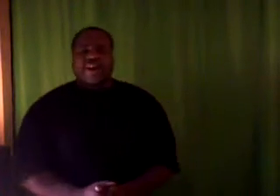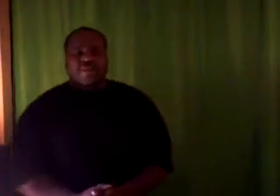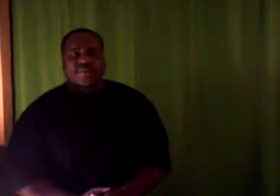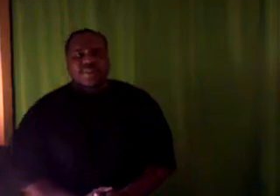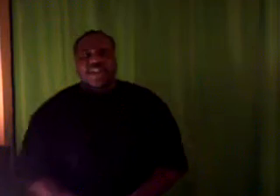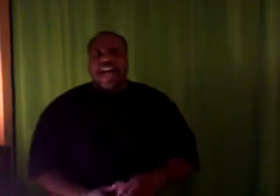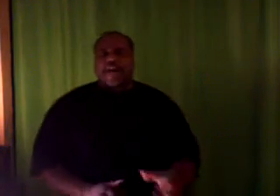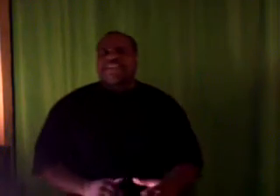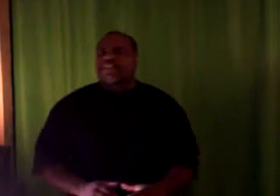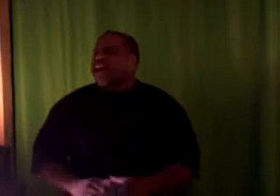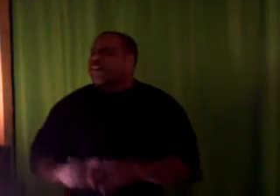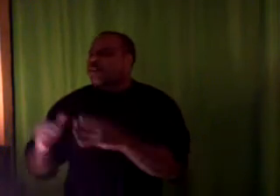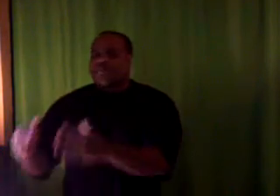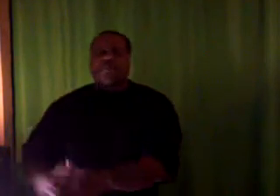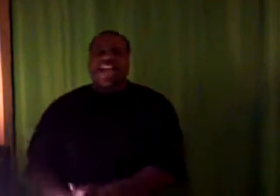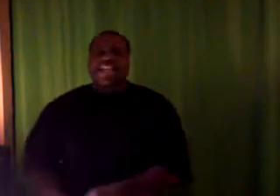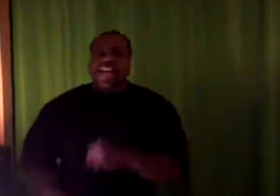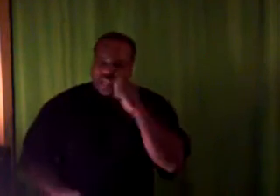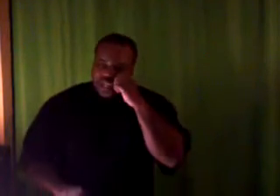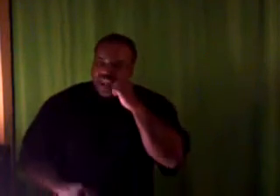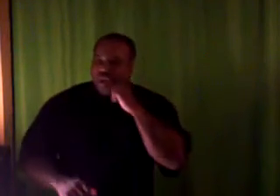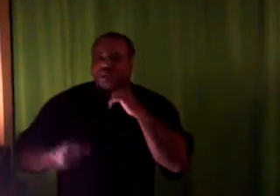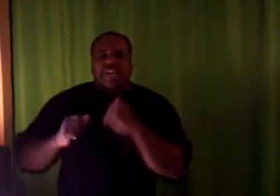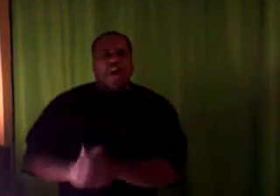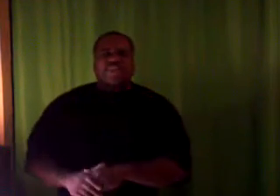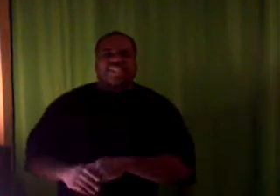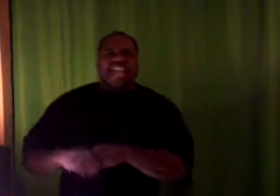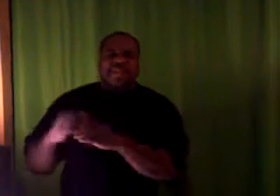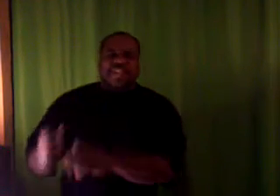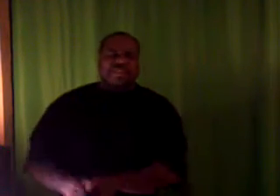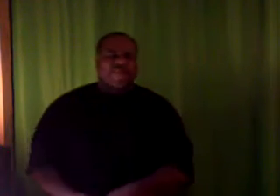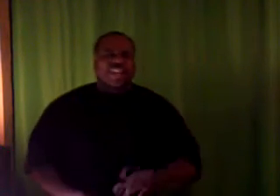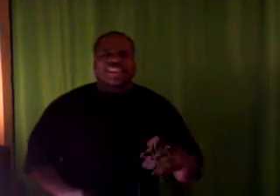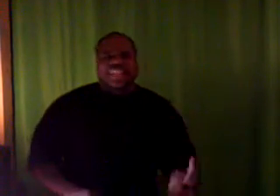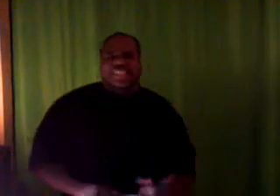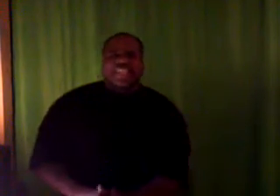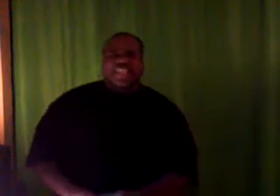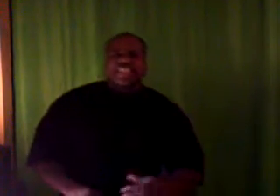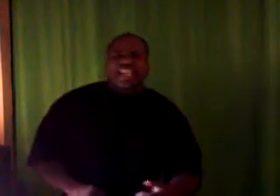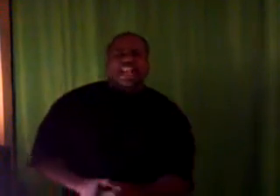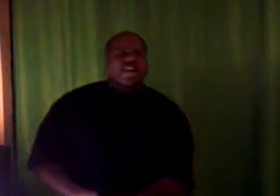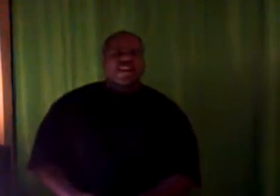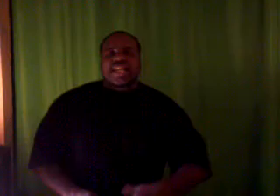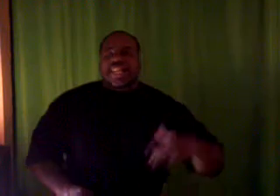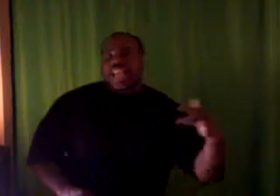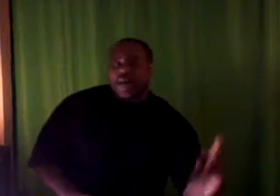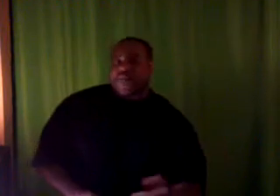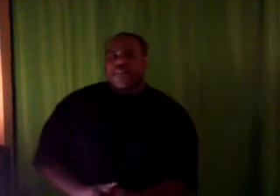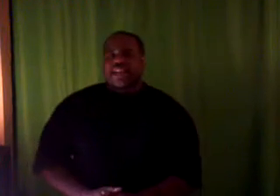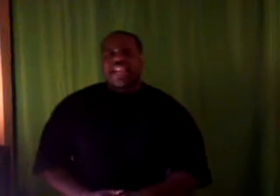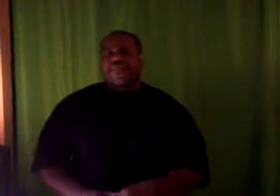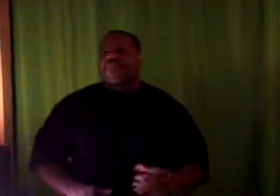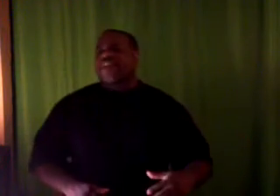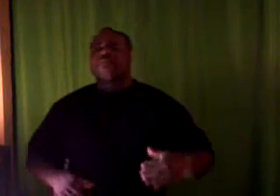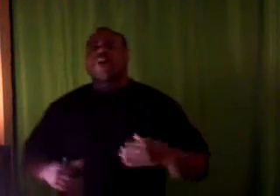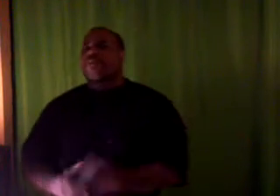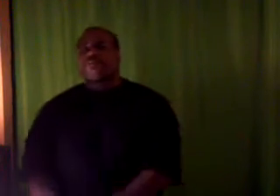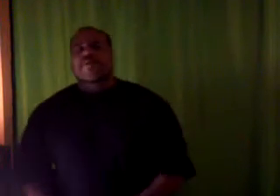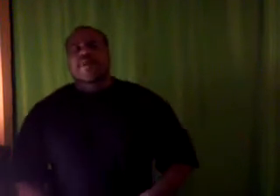own. How many people right now on them corners claiming this? Well, it's this. It's that. Nigga, I'm from here. Nigga, if you ain't from where I'm from, you